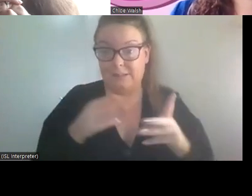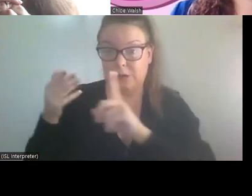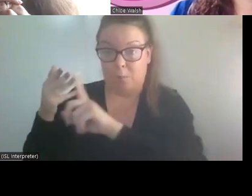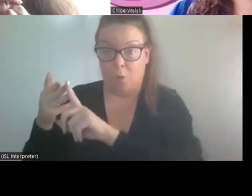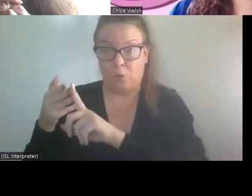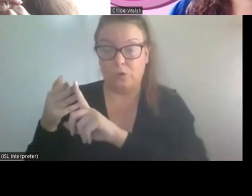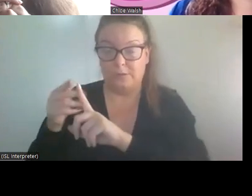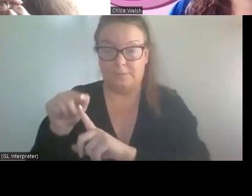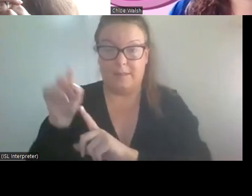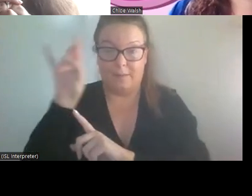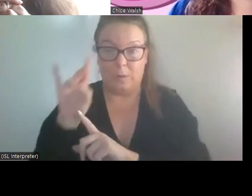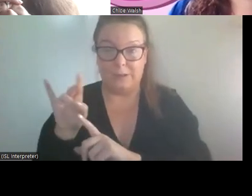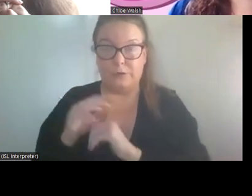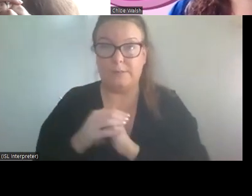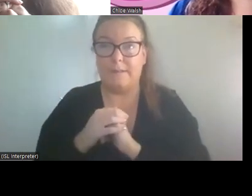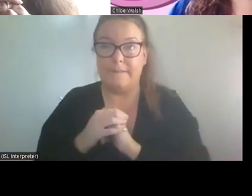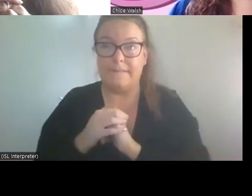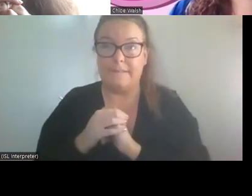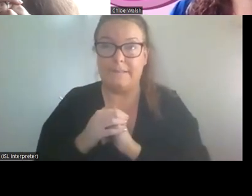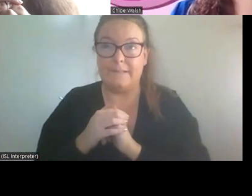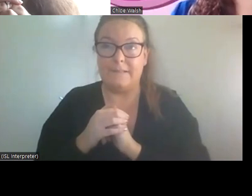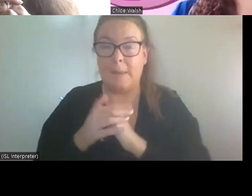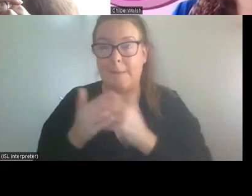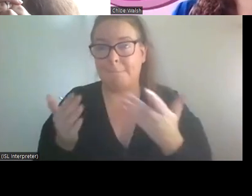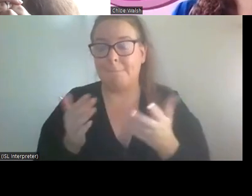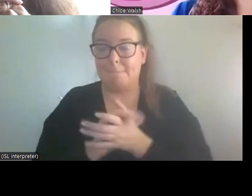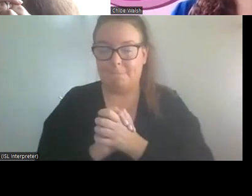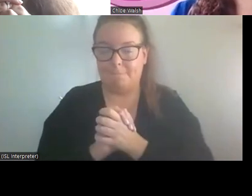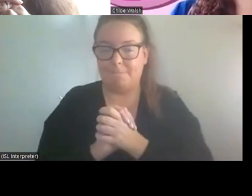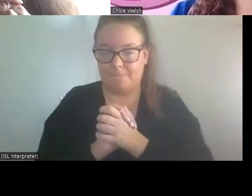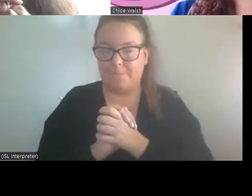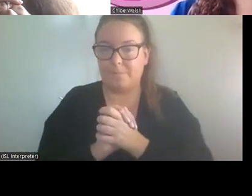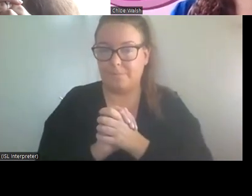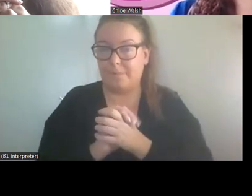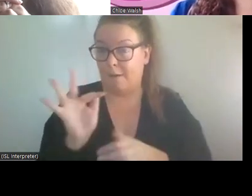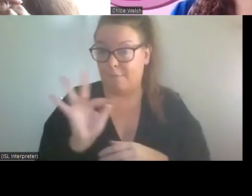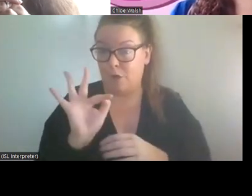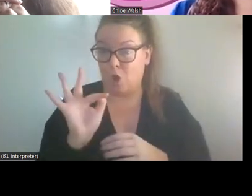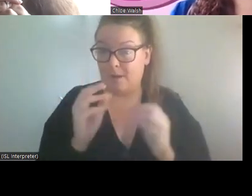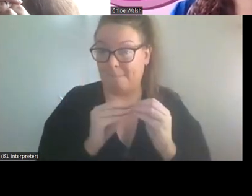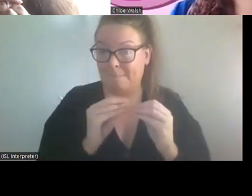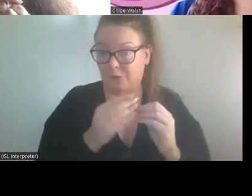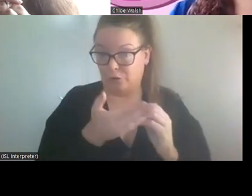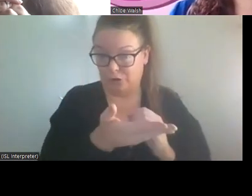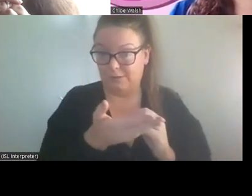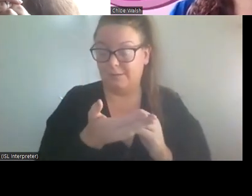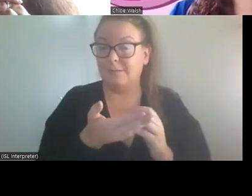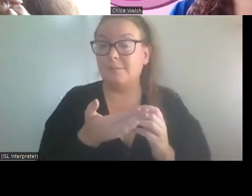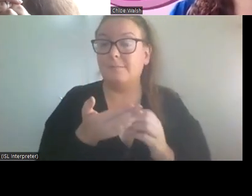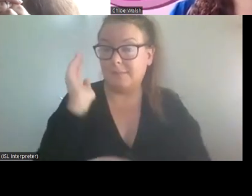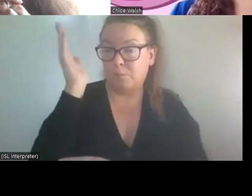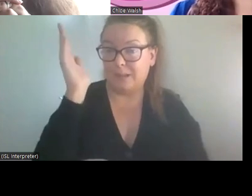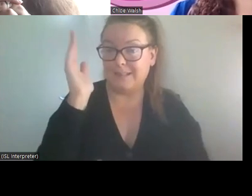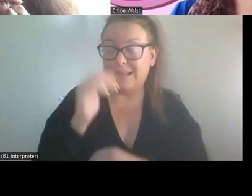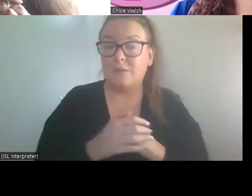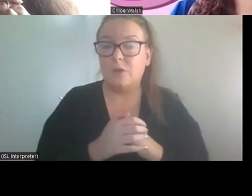Fiona touched on this in his presentation, and